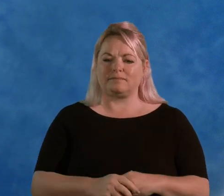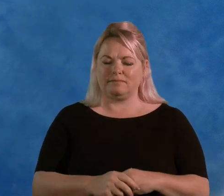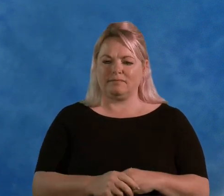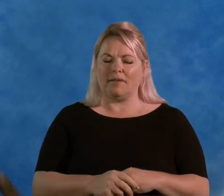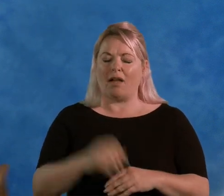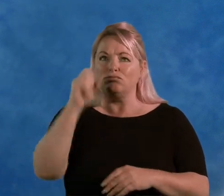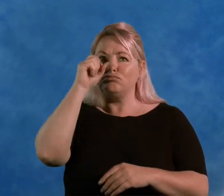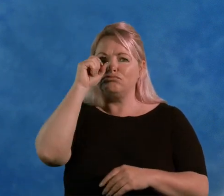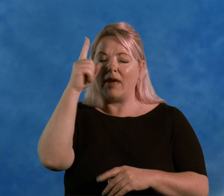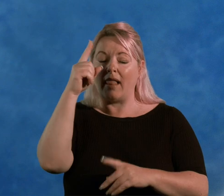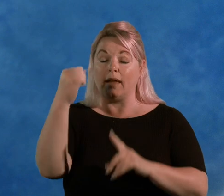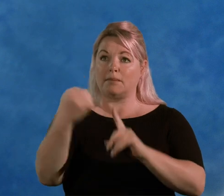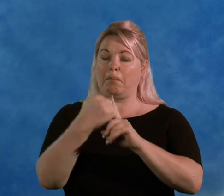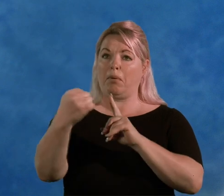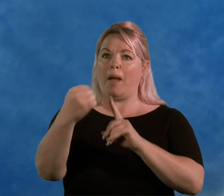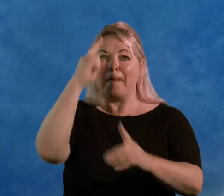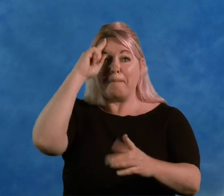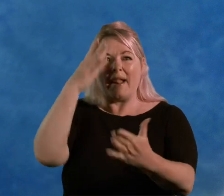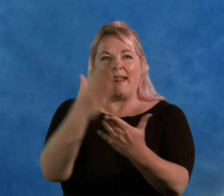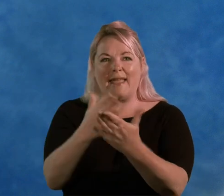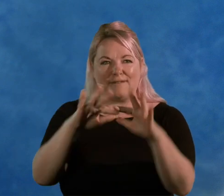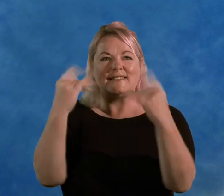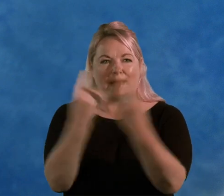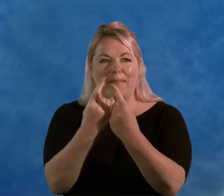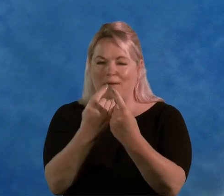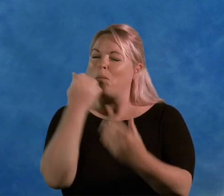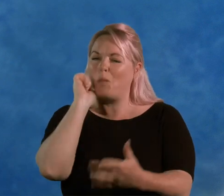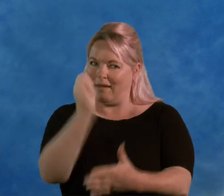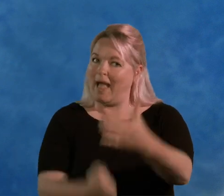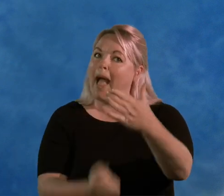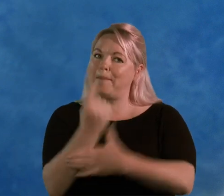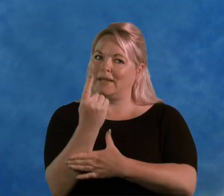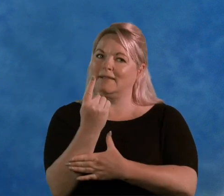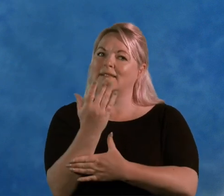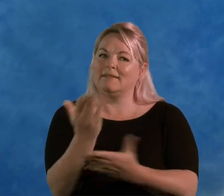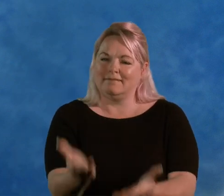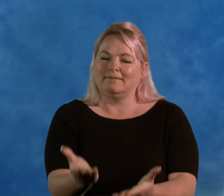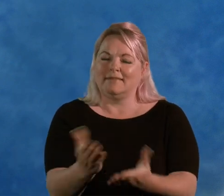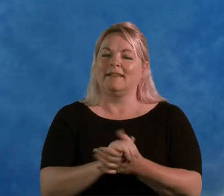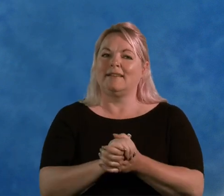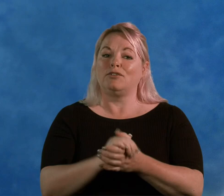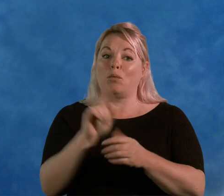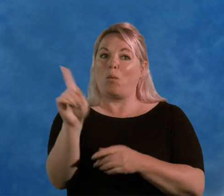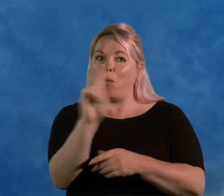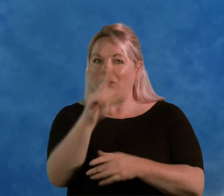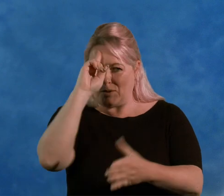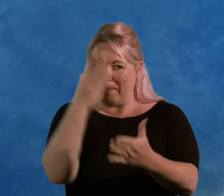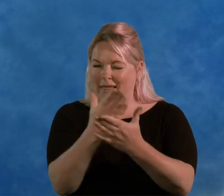then it dawned on me that, you know, if you believe in something, it happens. So obviously, you are what you believe,